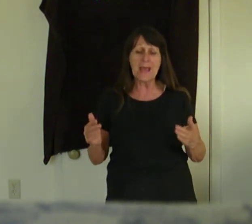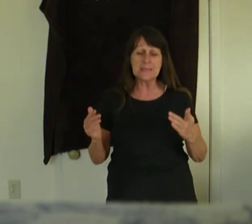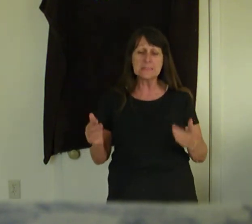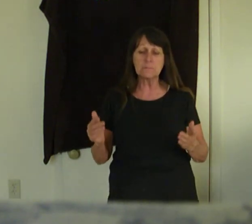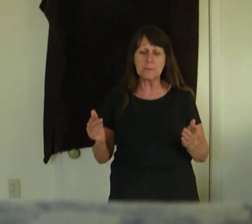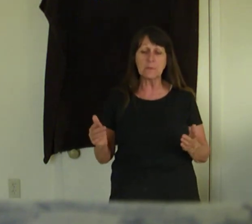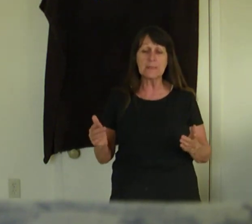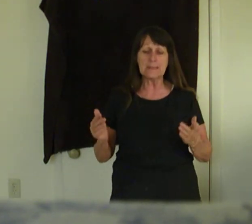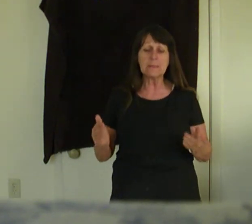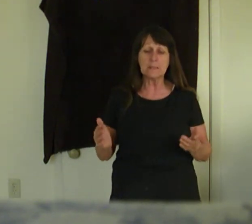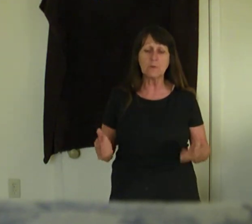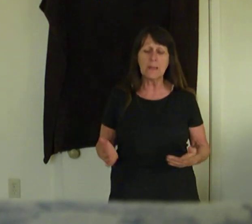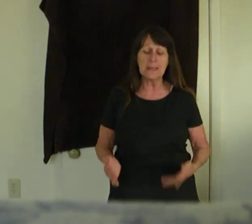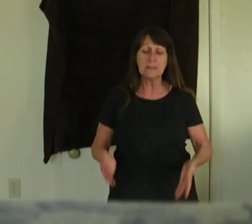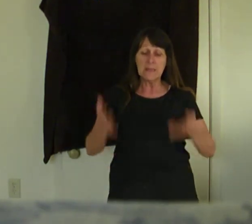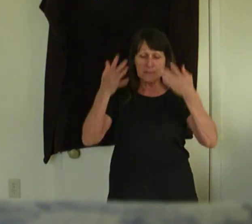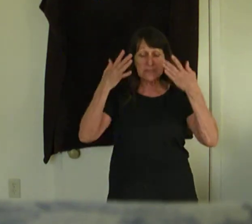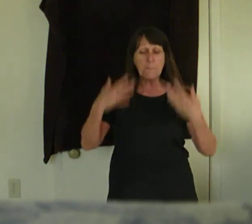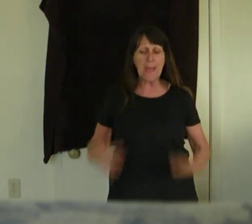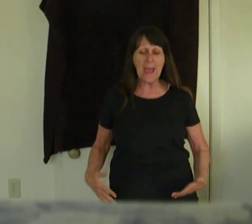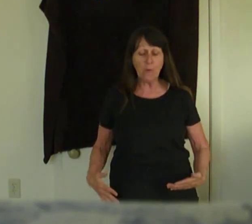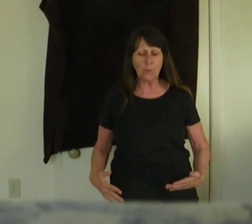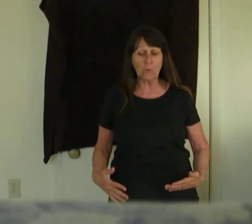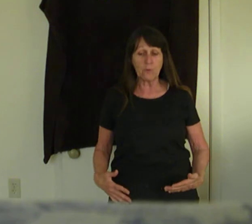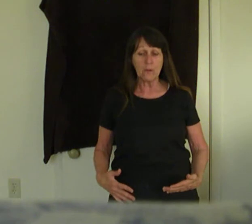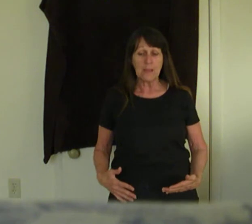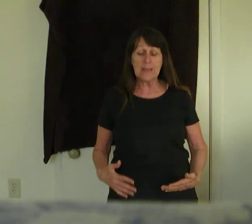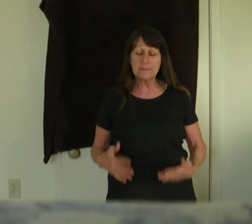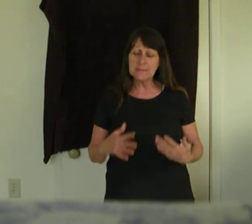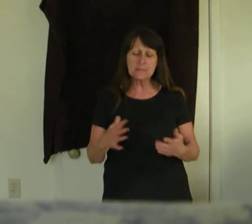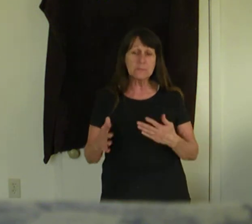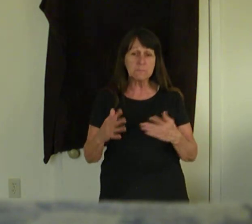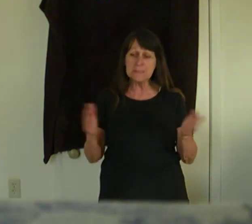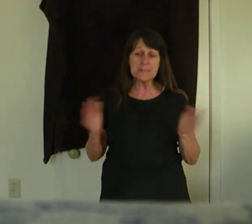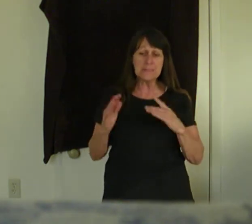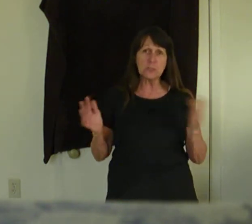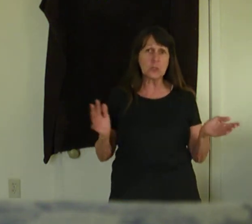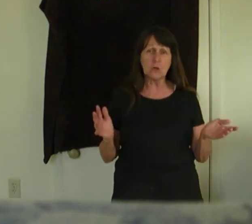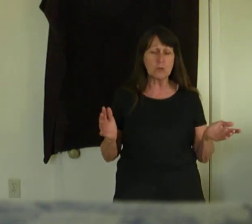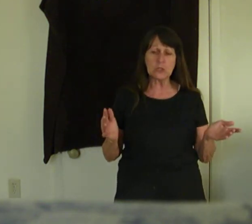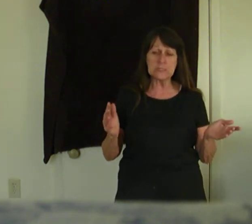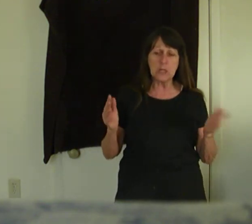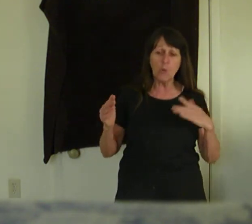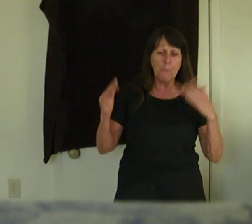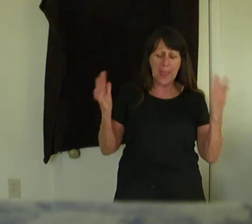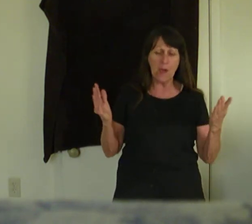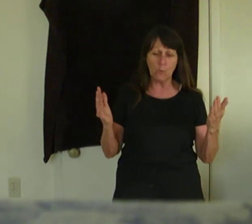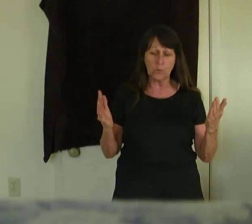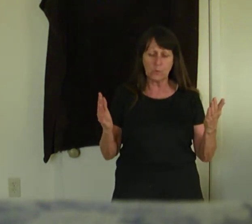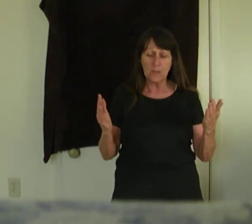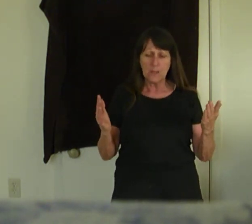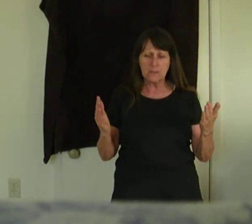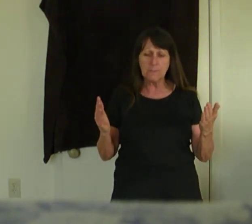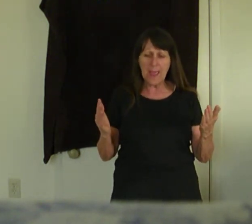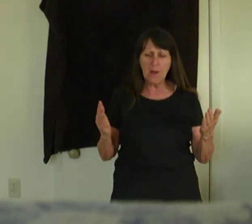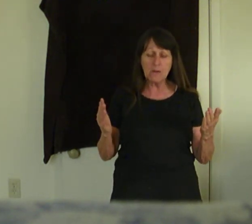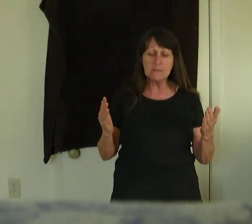his spirit in the inner man. That's a power. And that's what's missing in the church is no power. The power is